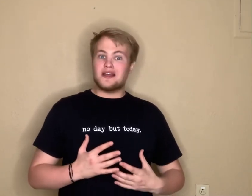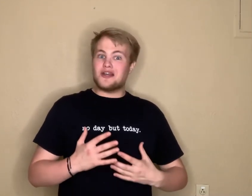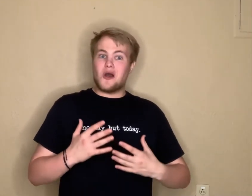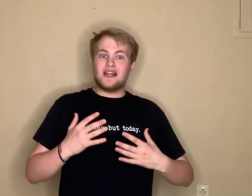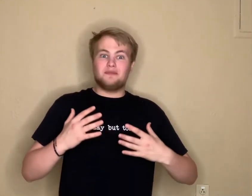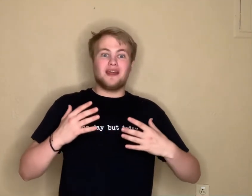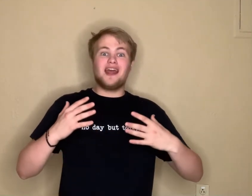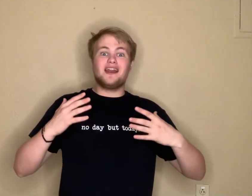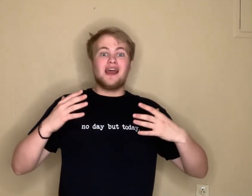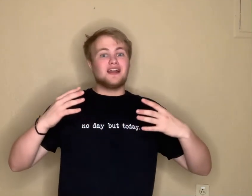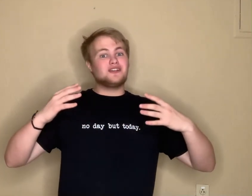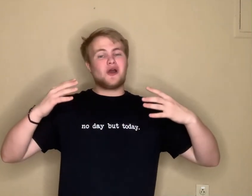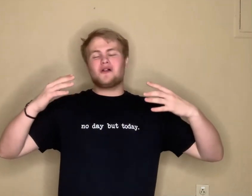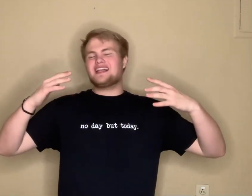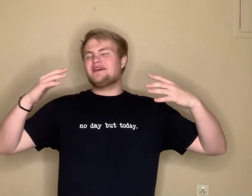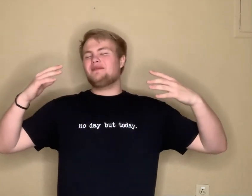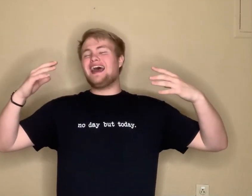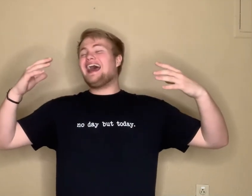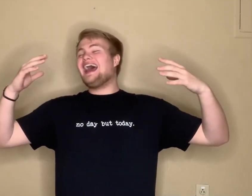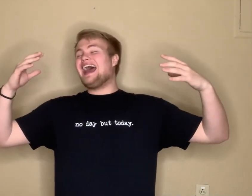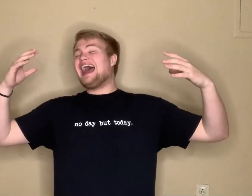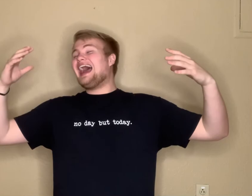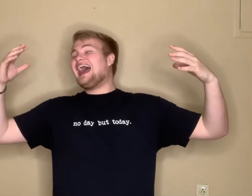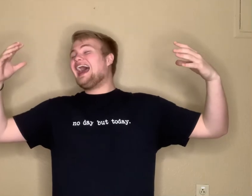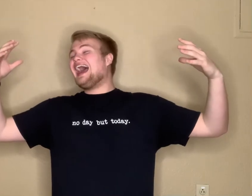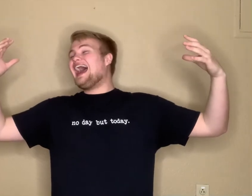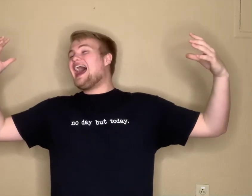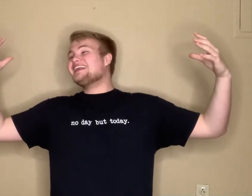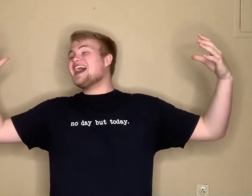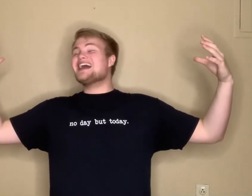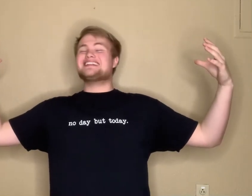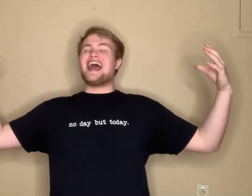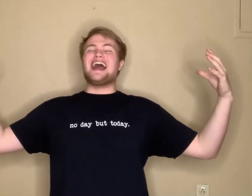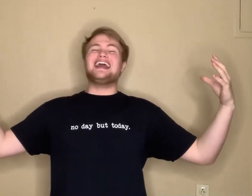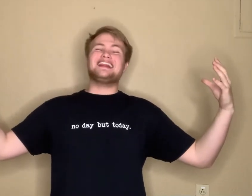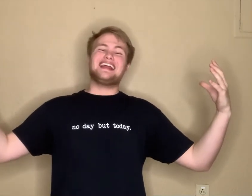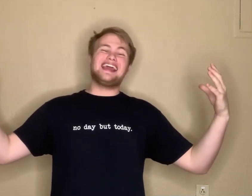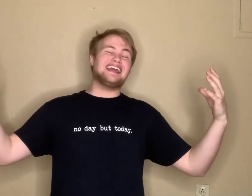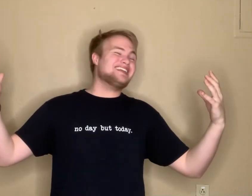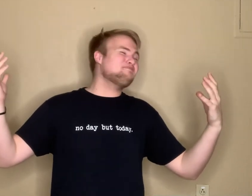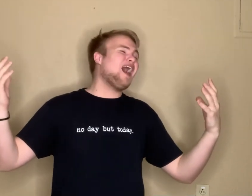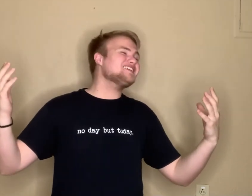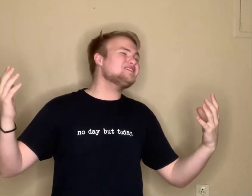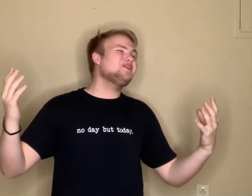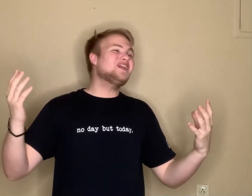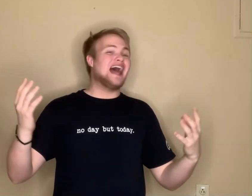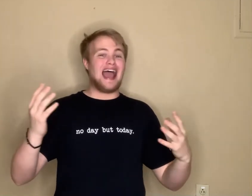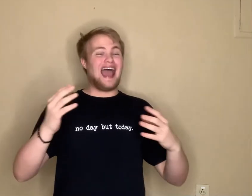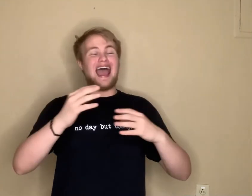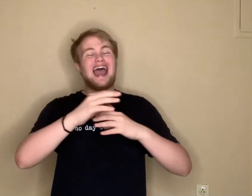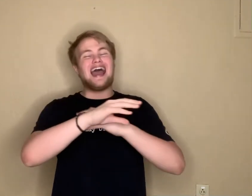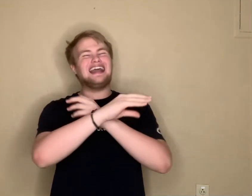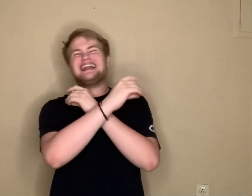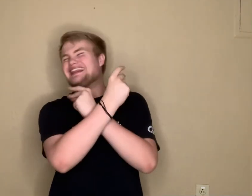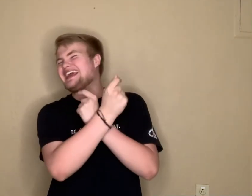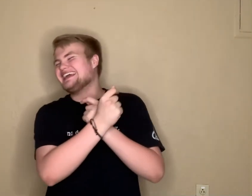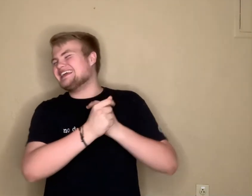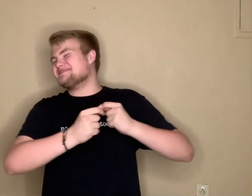No limit. No limit. Cause anything is possible. Anything is